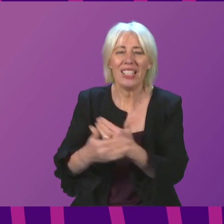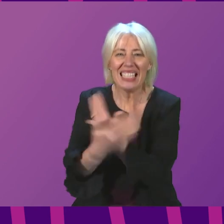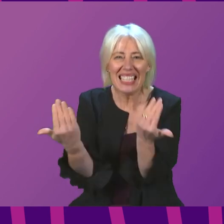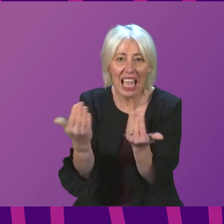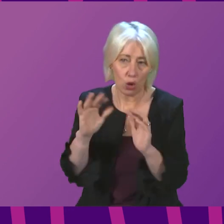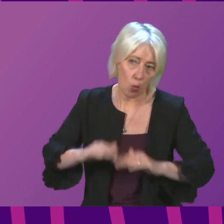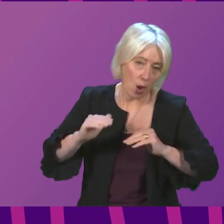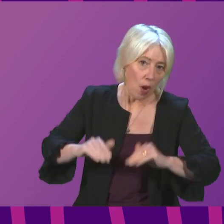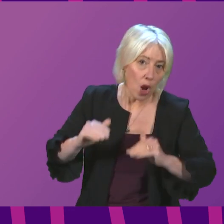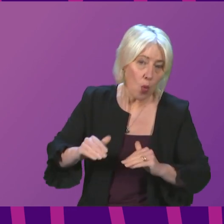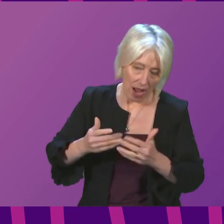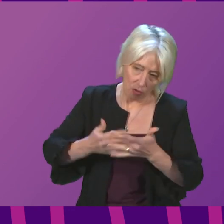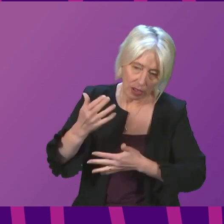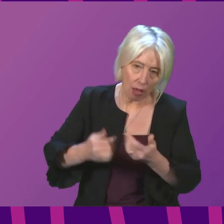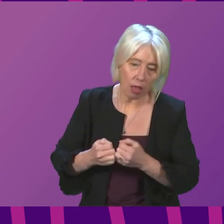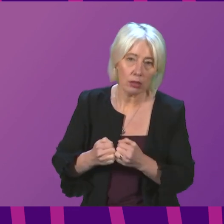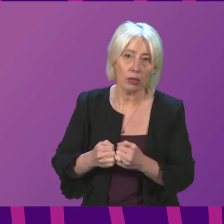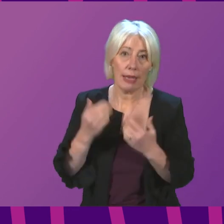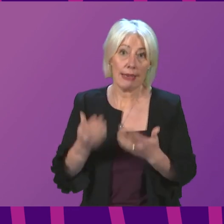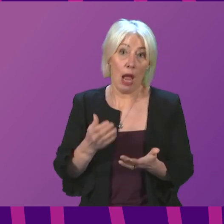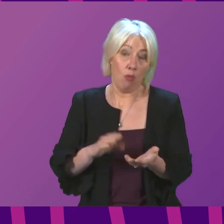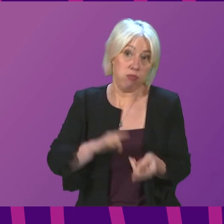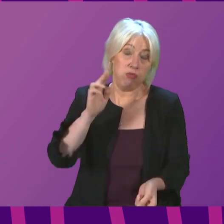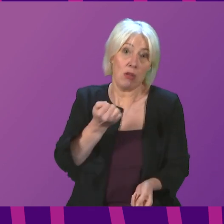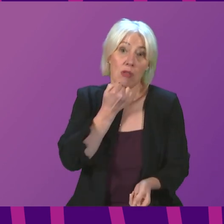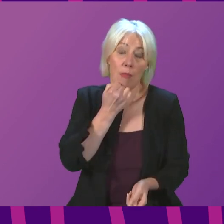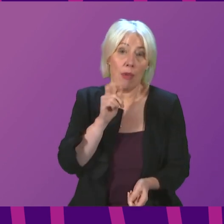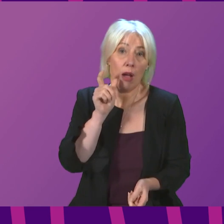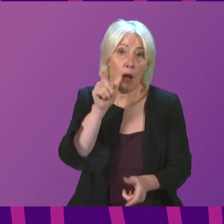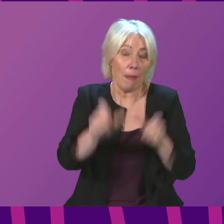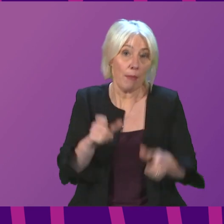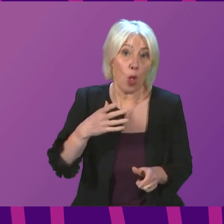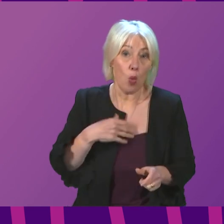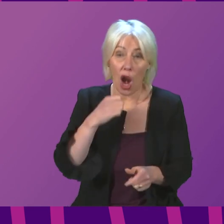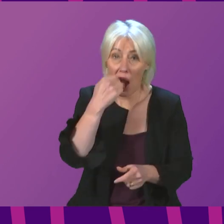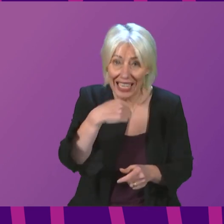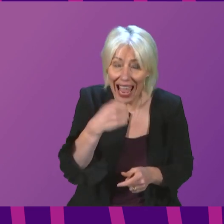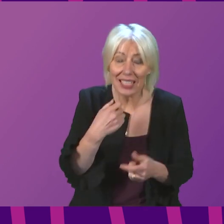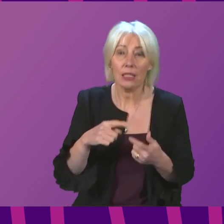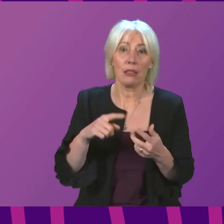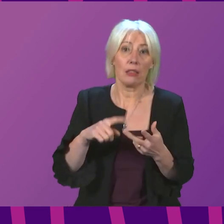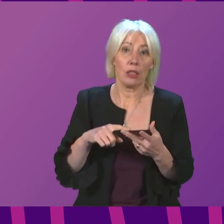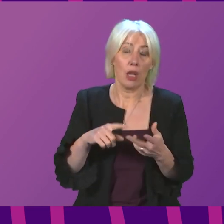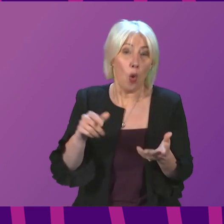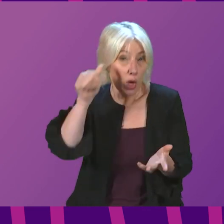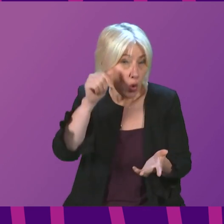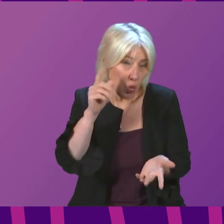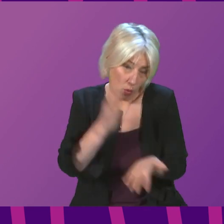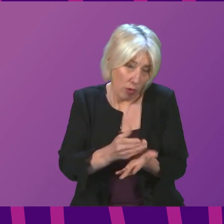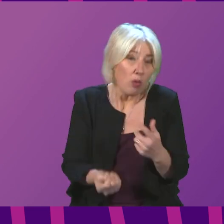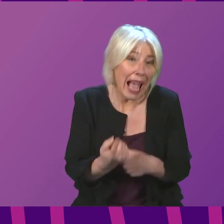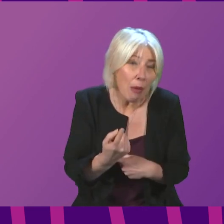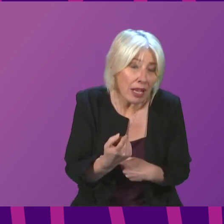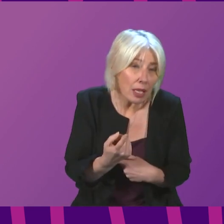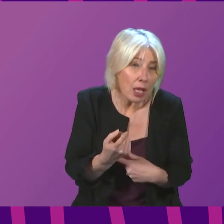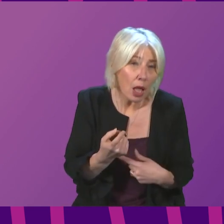both Christmas and the rise in demand for tests due to Omicron were entirely predictable, how is this allowed to happen and what urgent action is